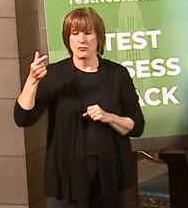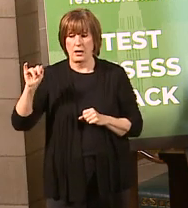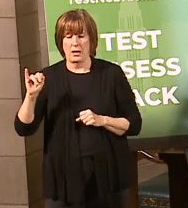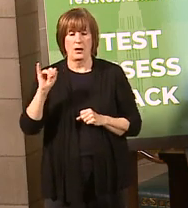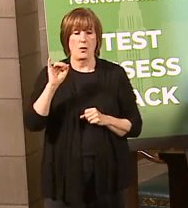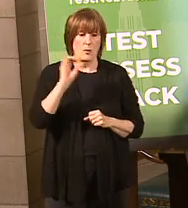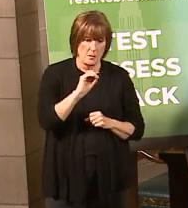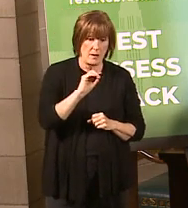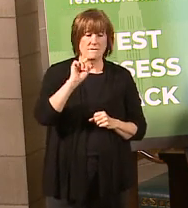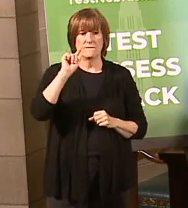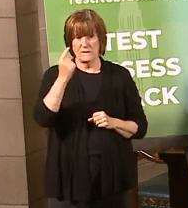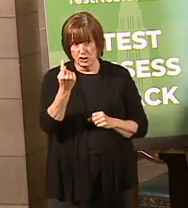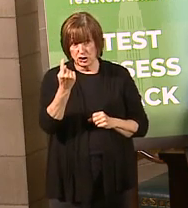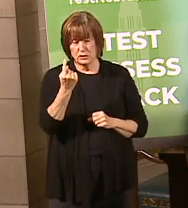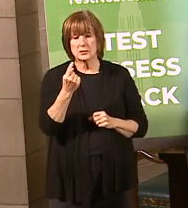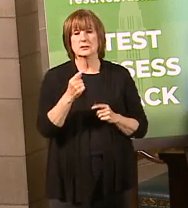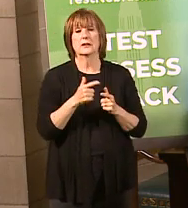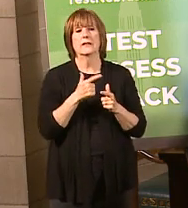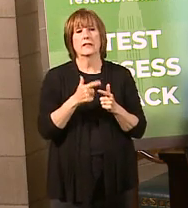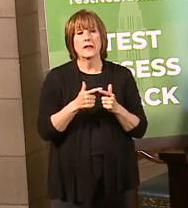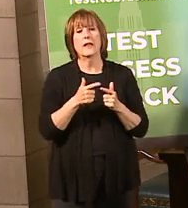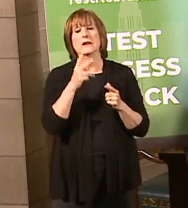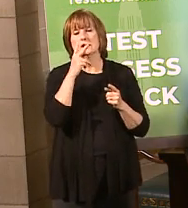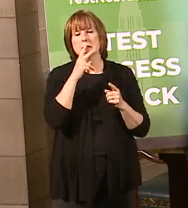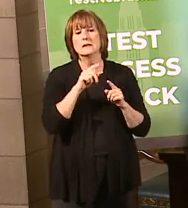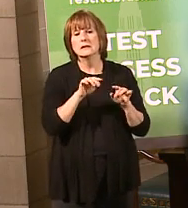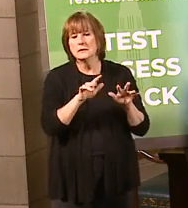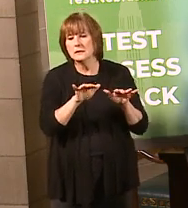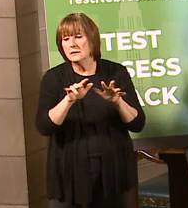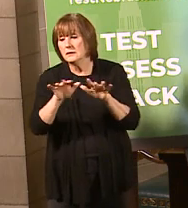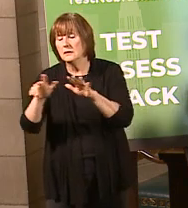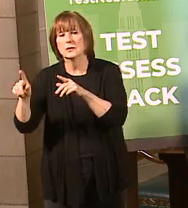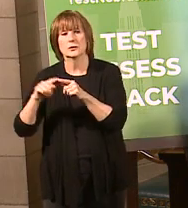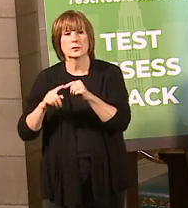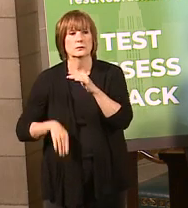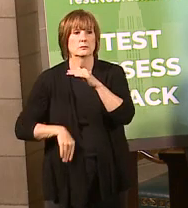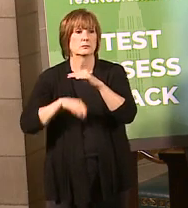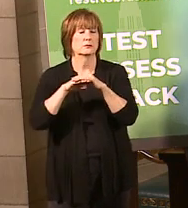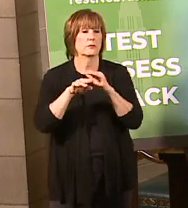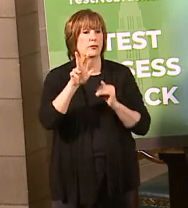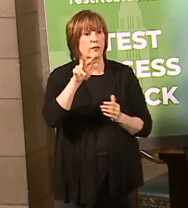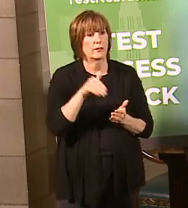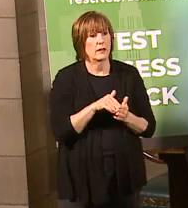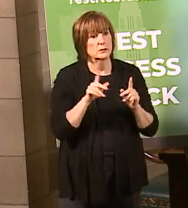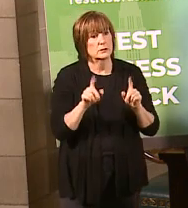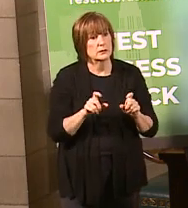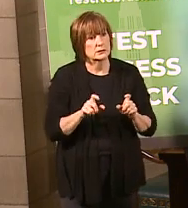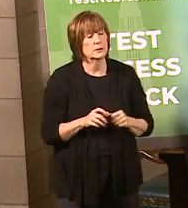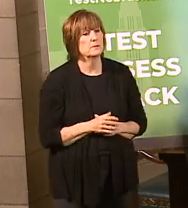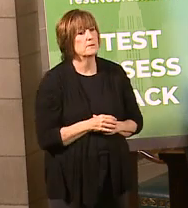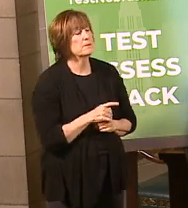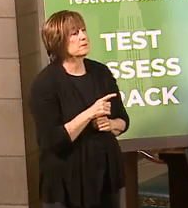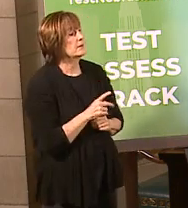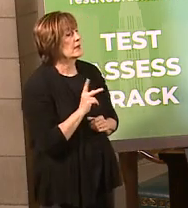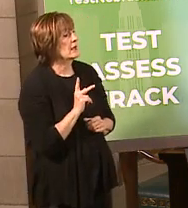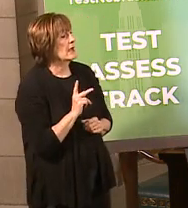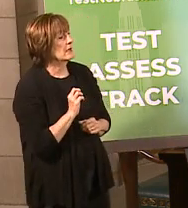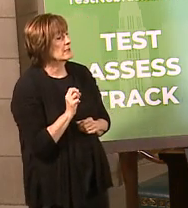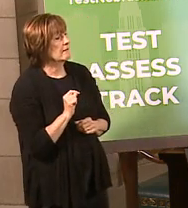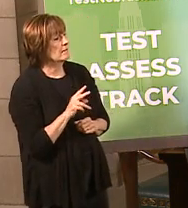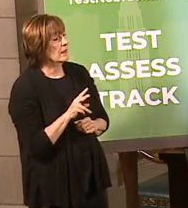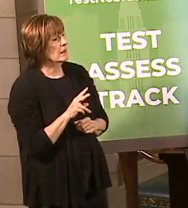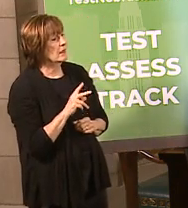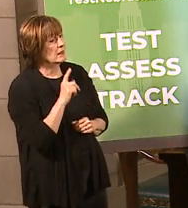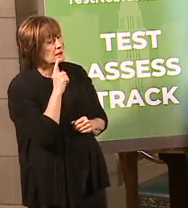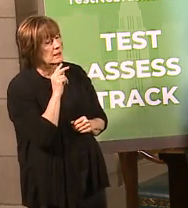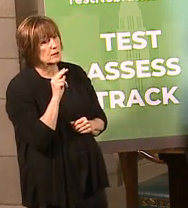getting that rolling, but it is going to take several weeks to get all the teams signed up to be able to get to that maximum of 3,000. Julie Cornell from KTV says